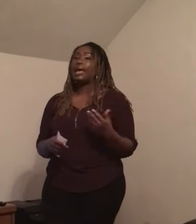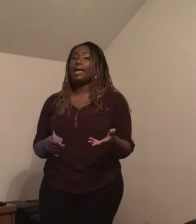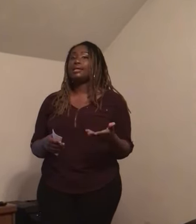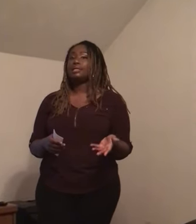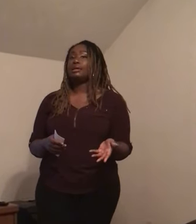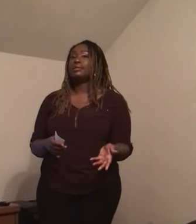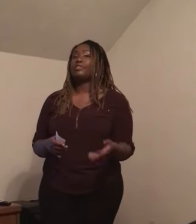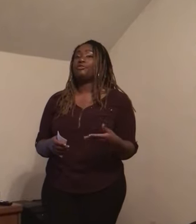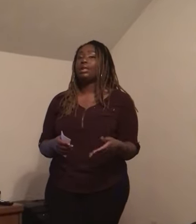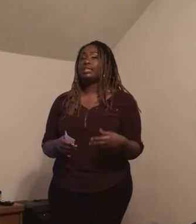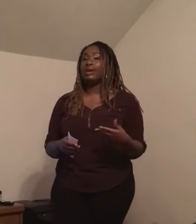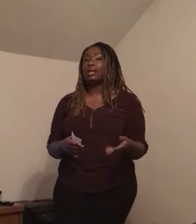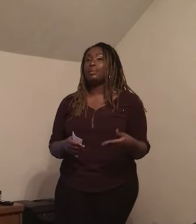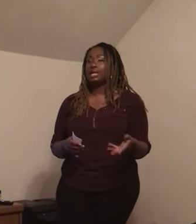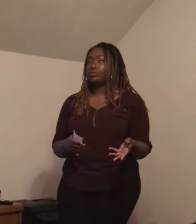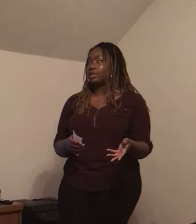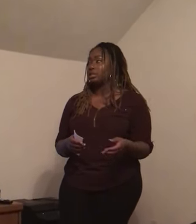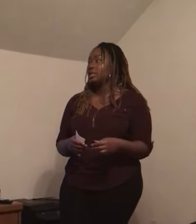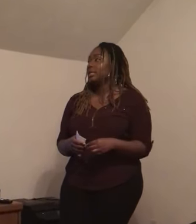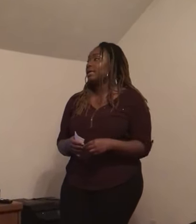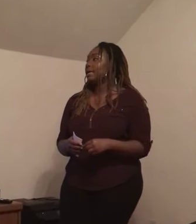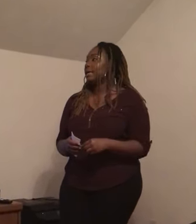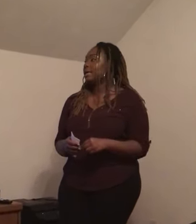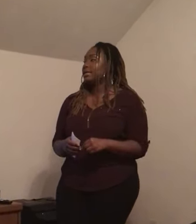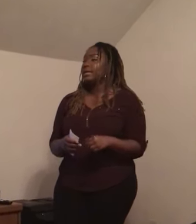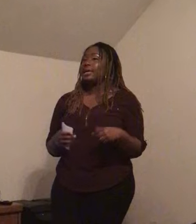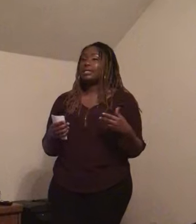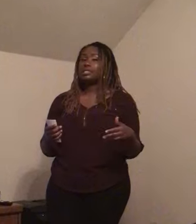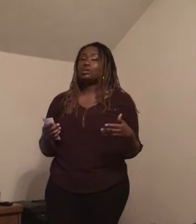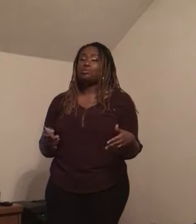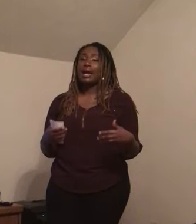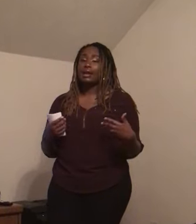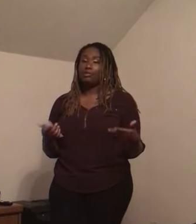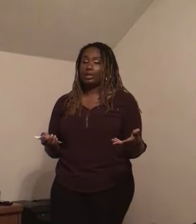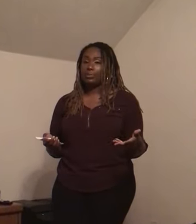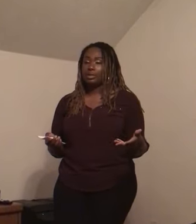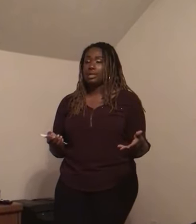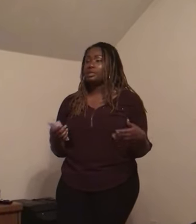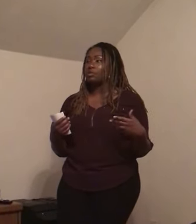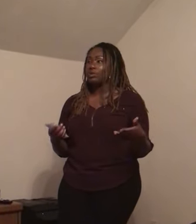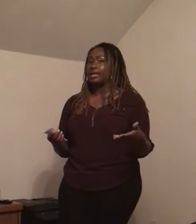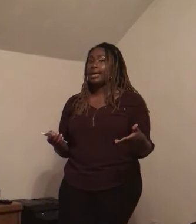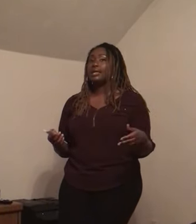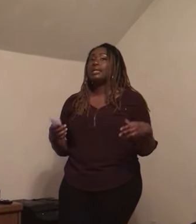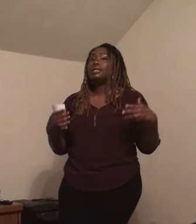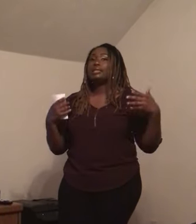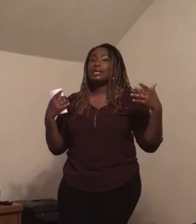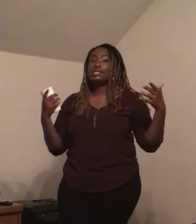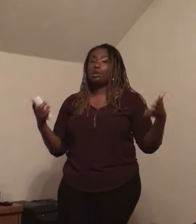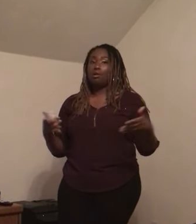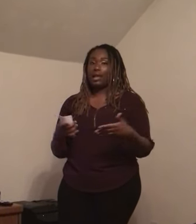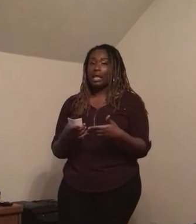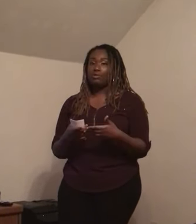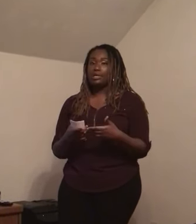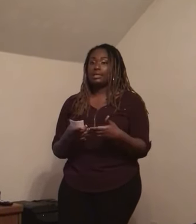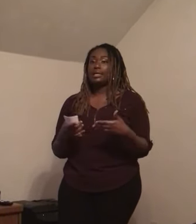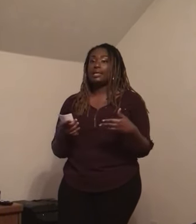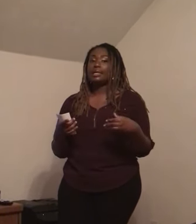ASL is a fully developed language and has its own kind of grammar. So with that, its own language, it